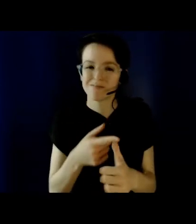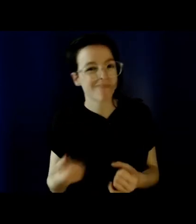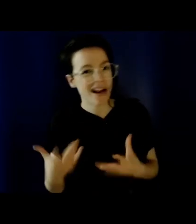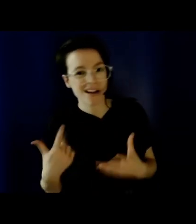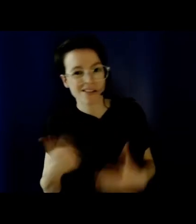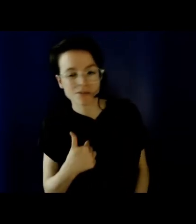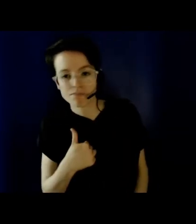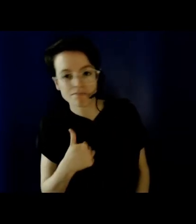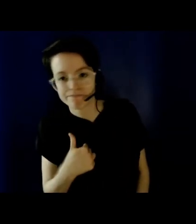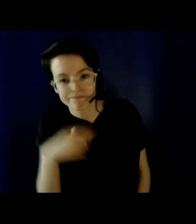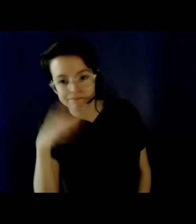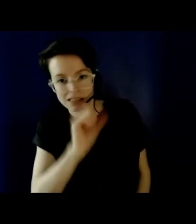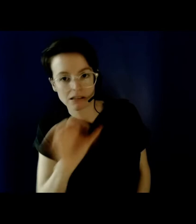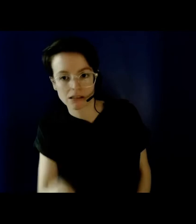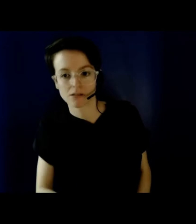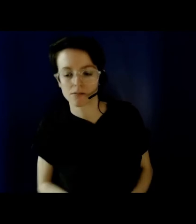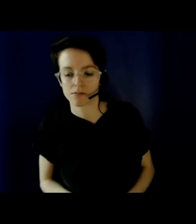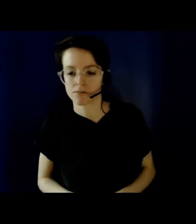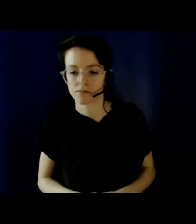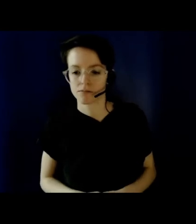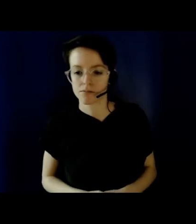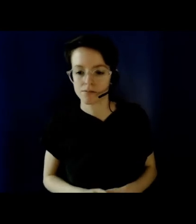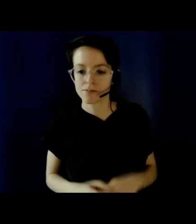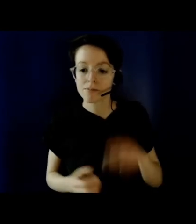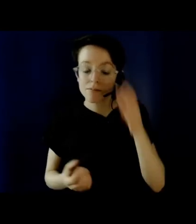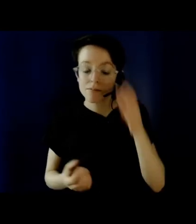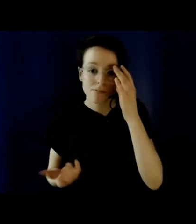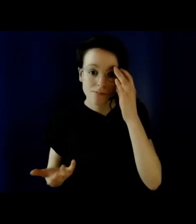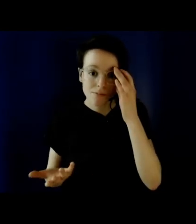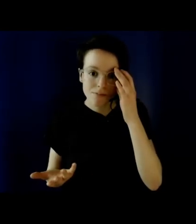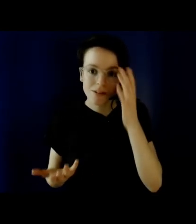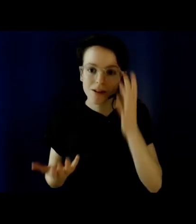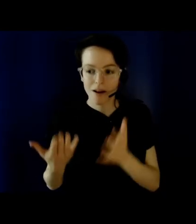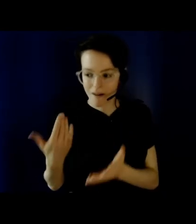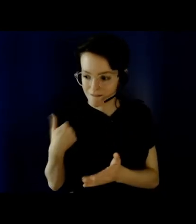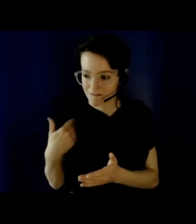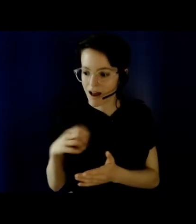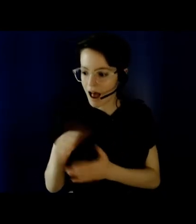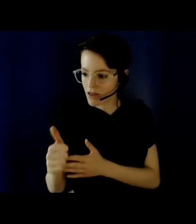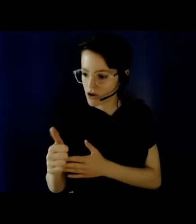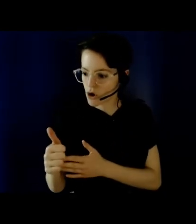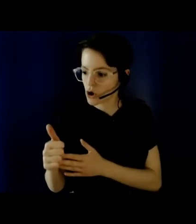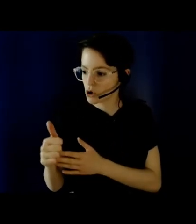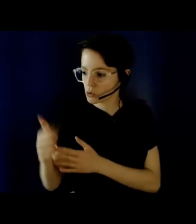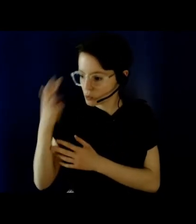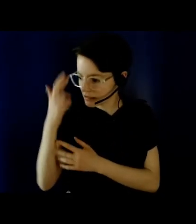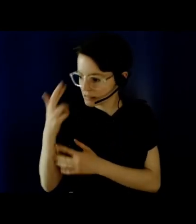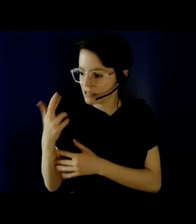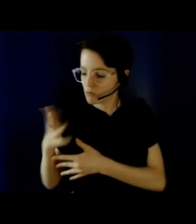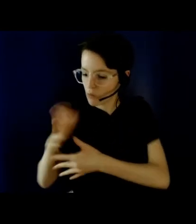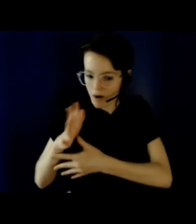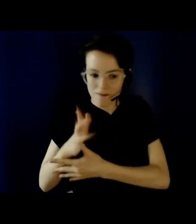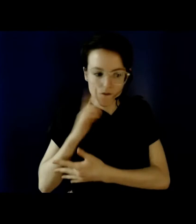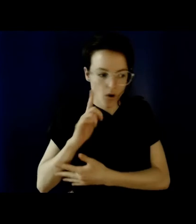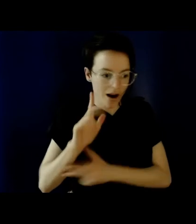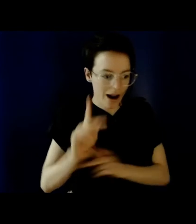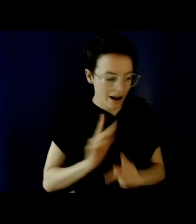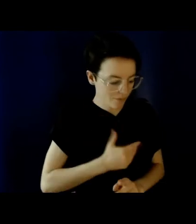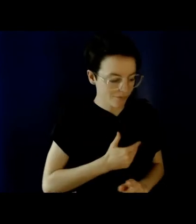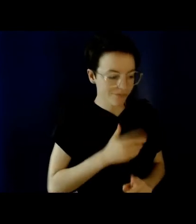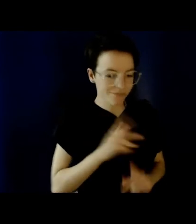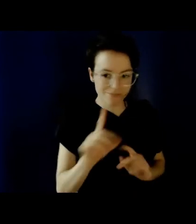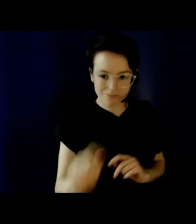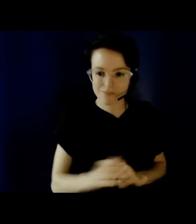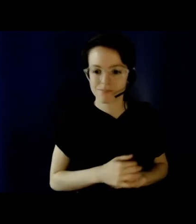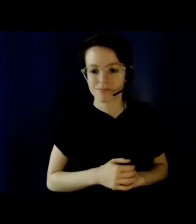prioritizing people with our same conditions or disabilities. The financial support that the Canadian and BC government